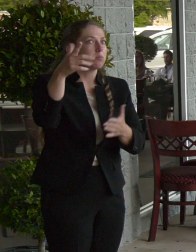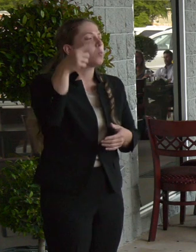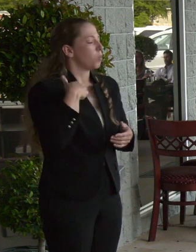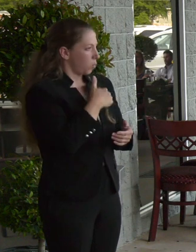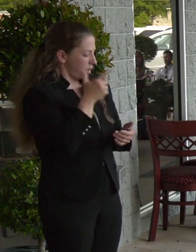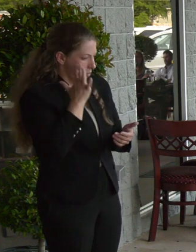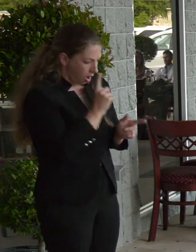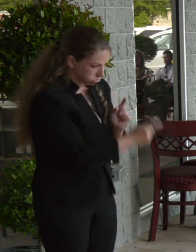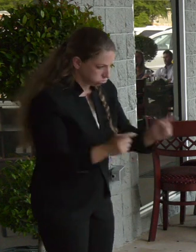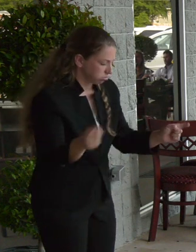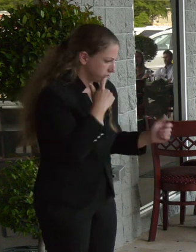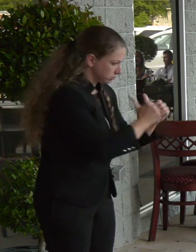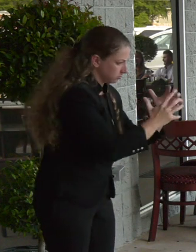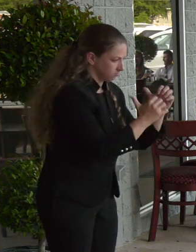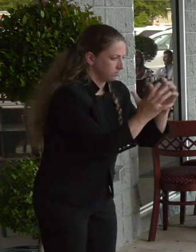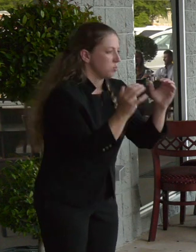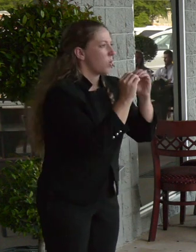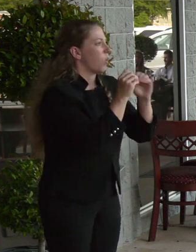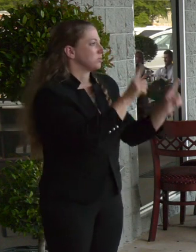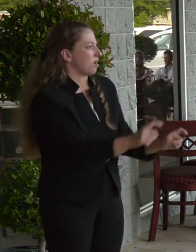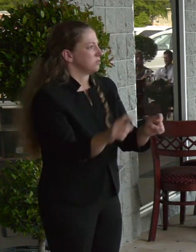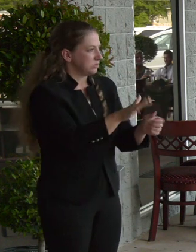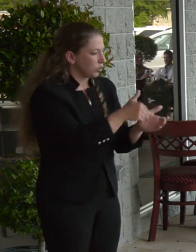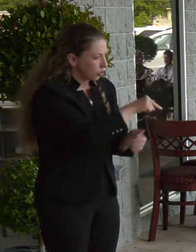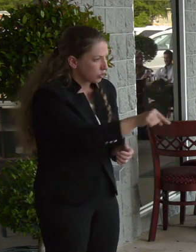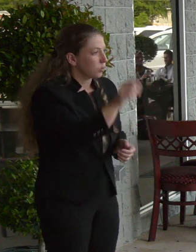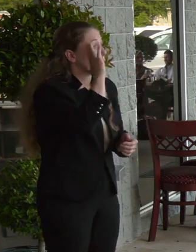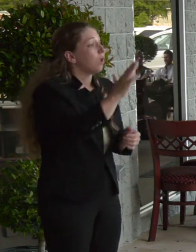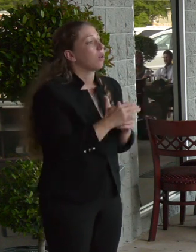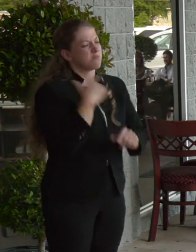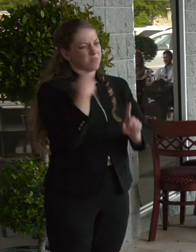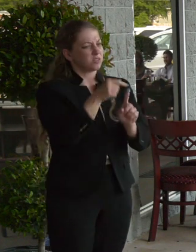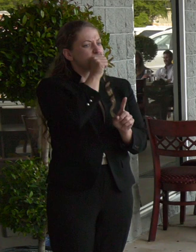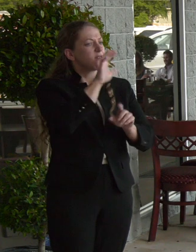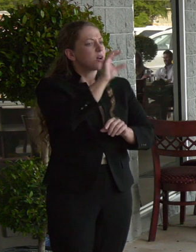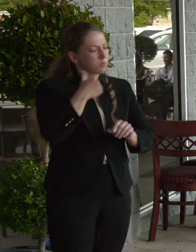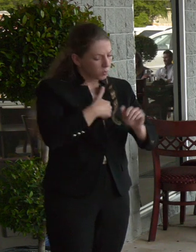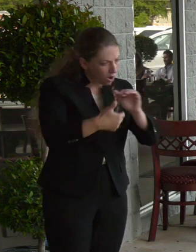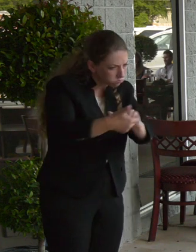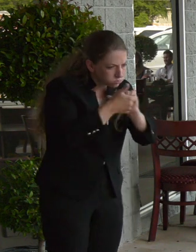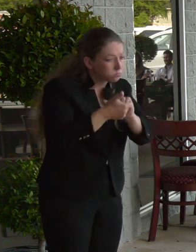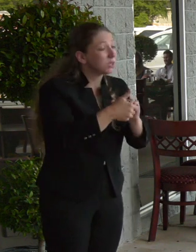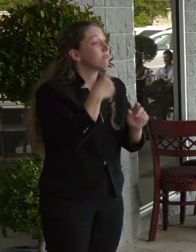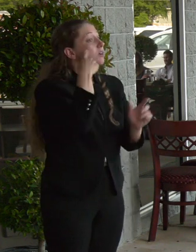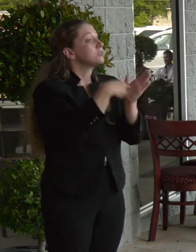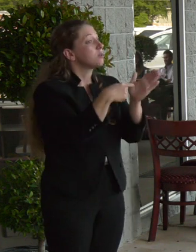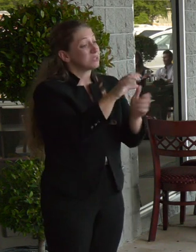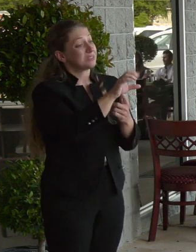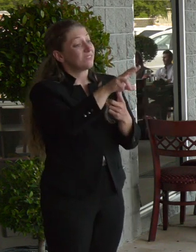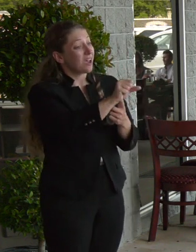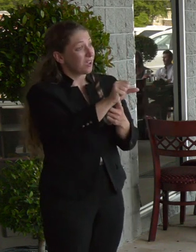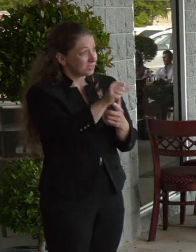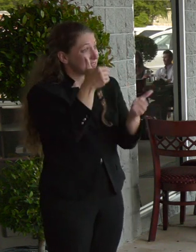to work with private businesses and organizations as well. Recently, CVS Pharmacy opened a testing location on Duval Station Road near